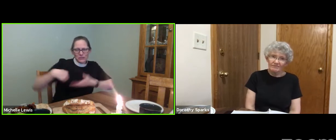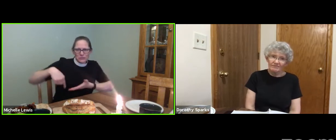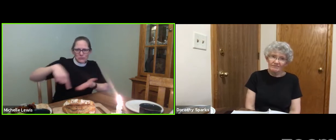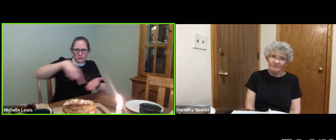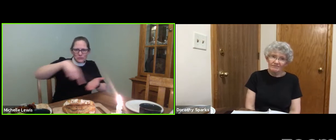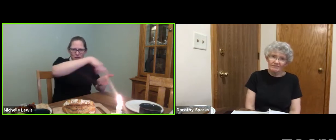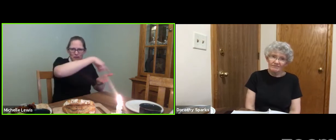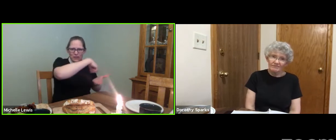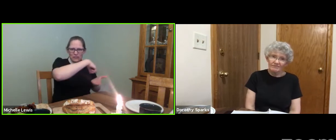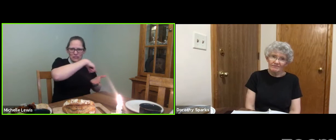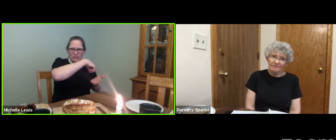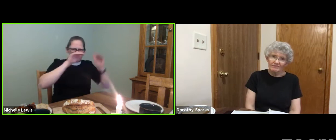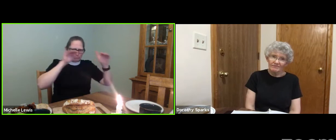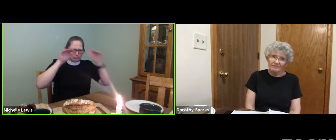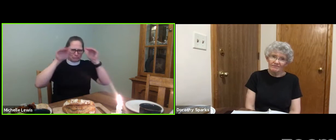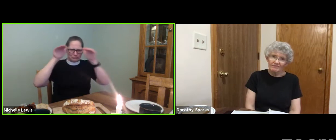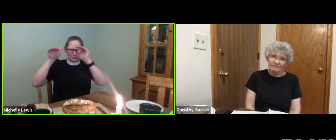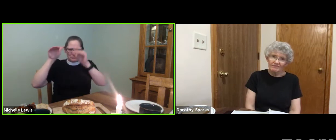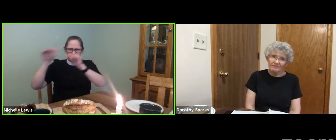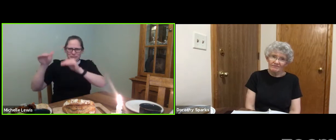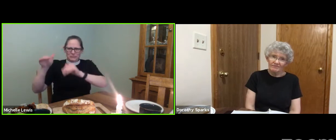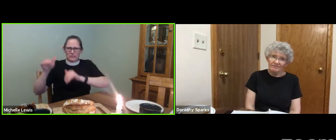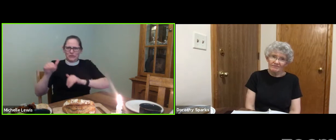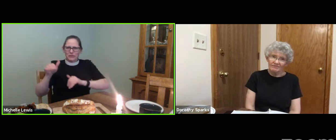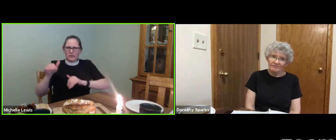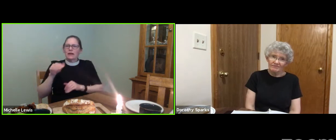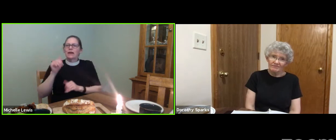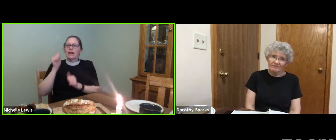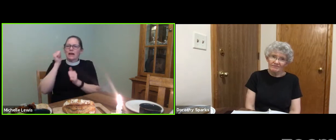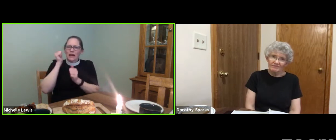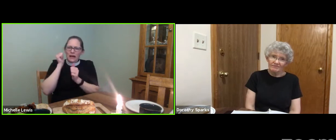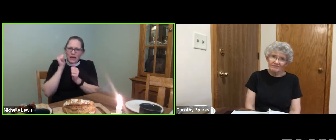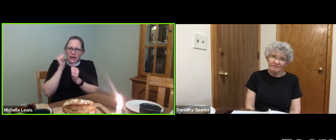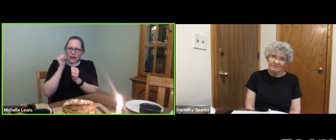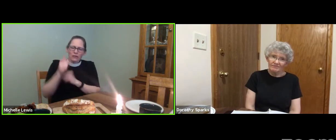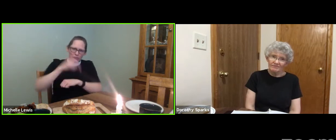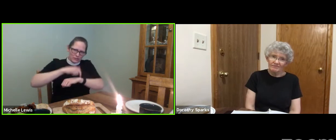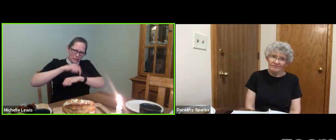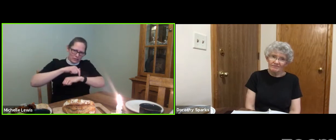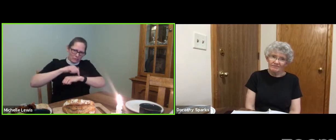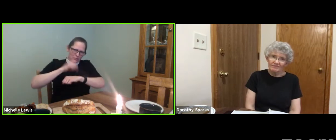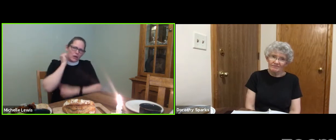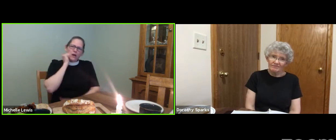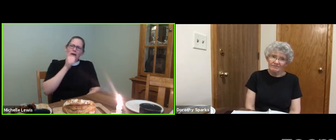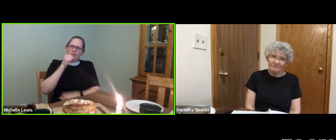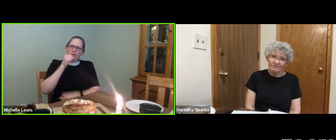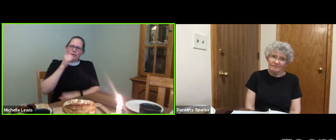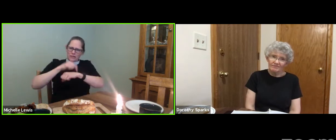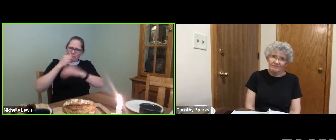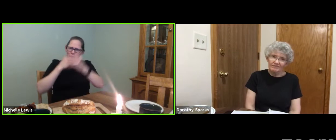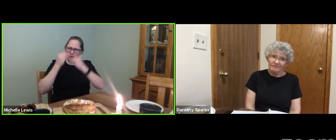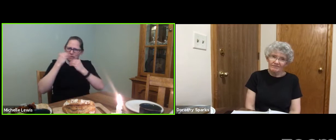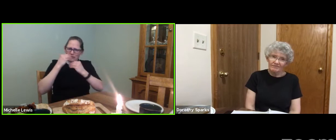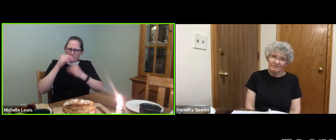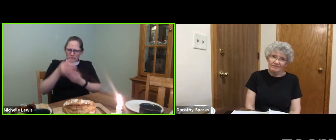Jesus teaches, gives us these gifts, reminds us, every time we eat,